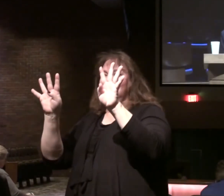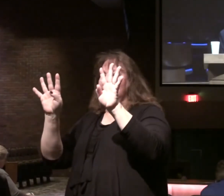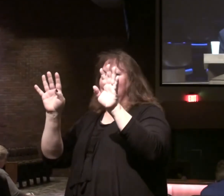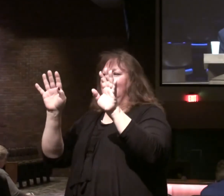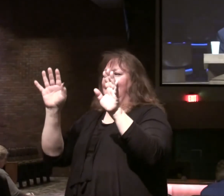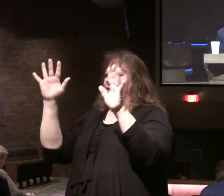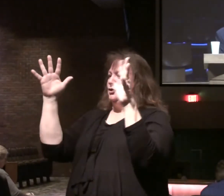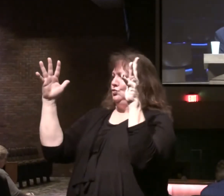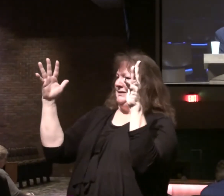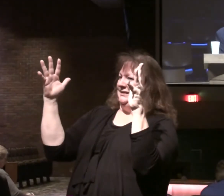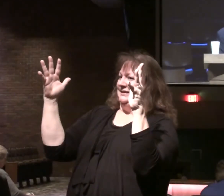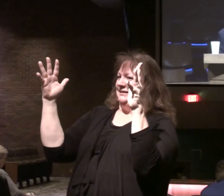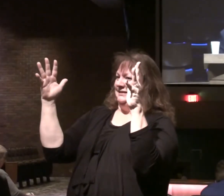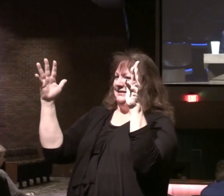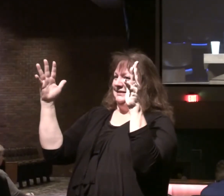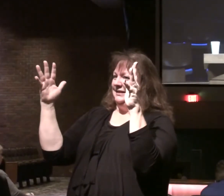pipes.